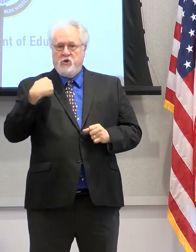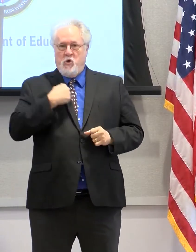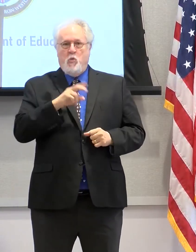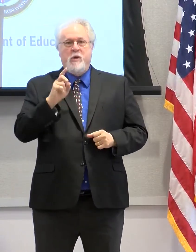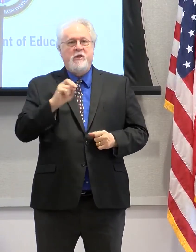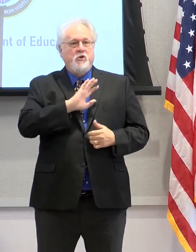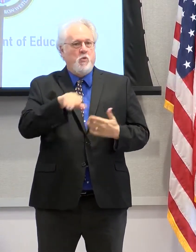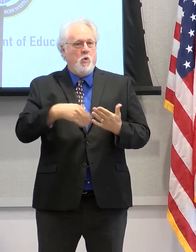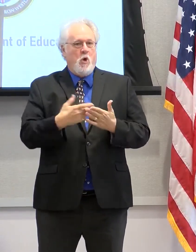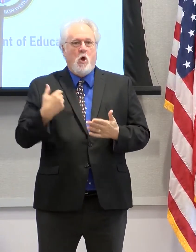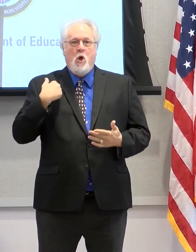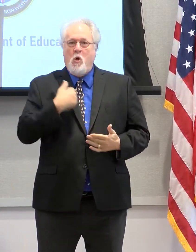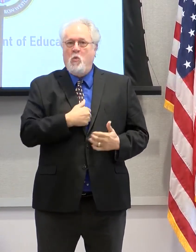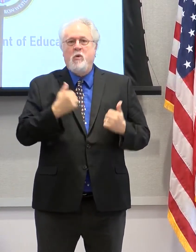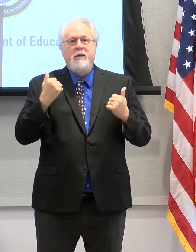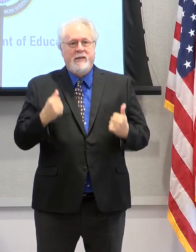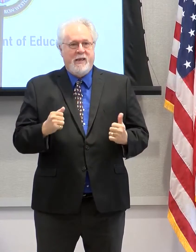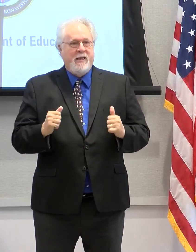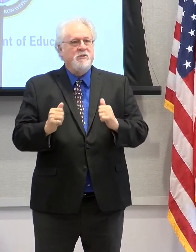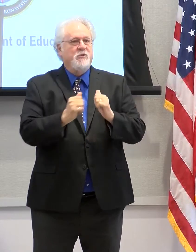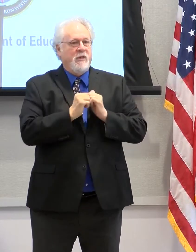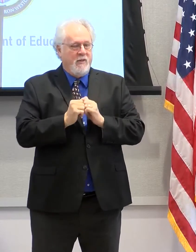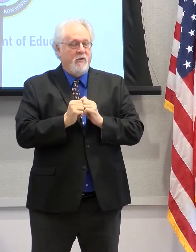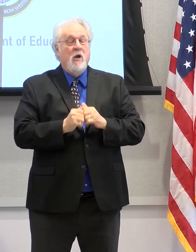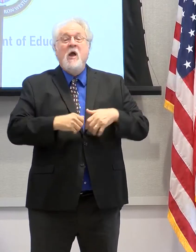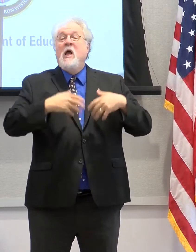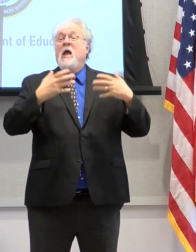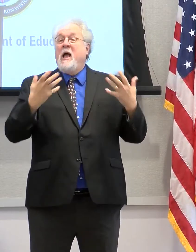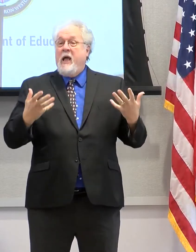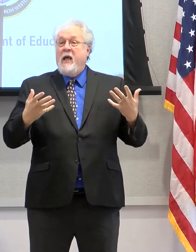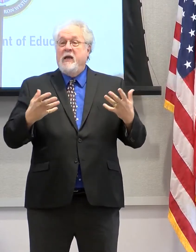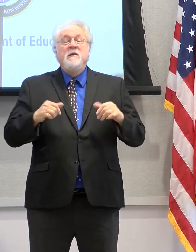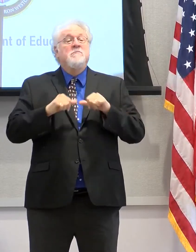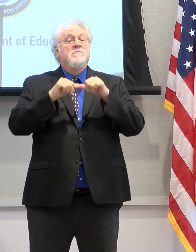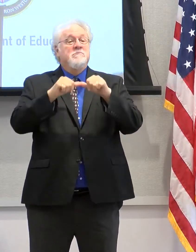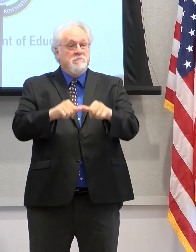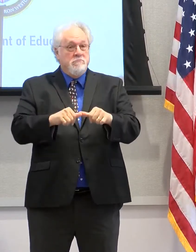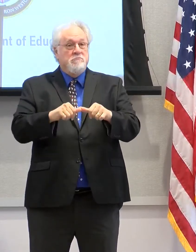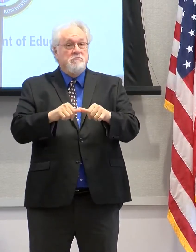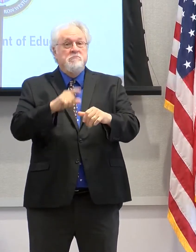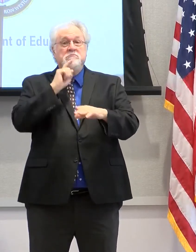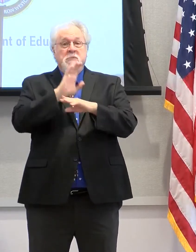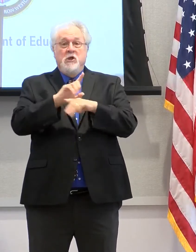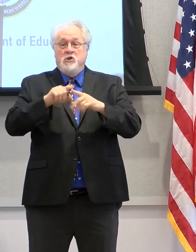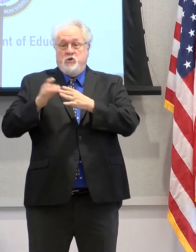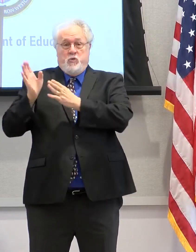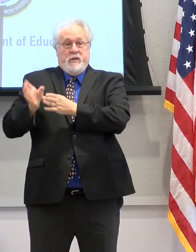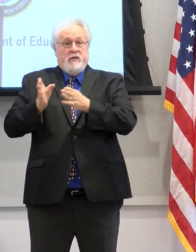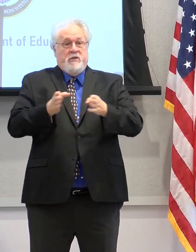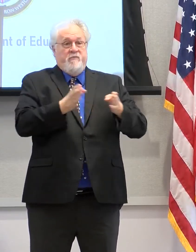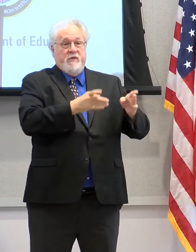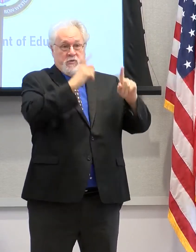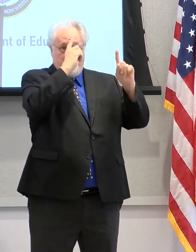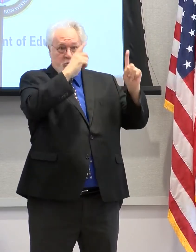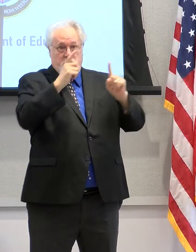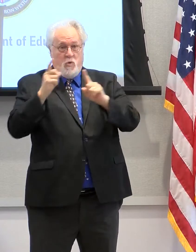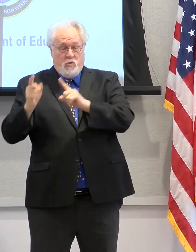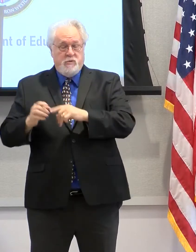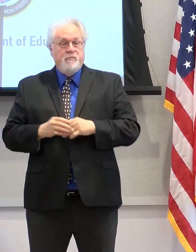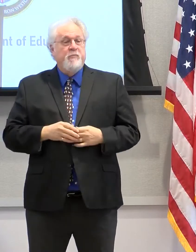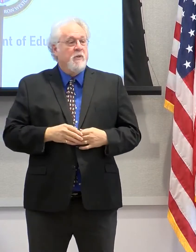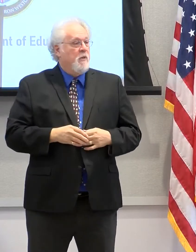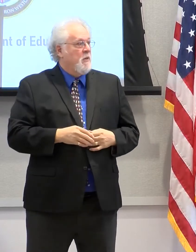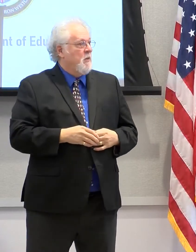all that we can together as we remain committed to our individual goals and benchmarks.